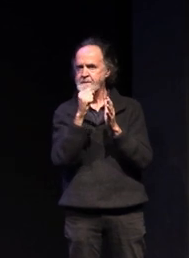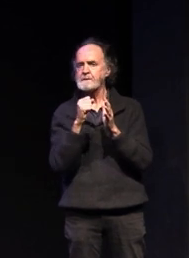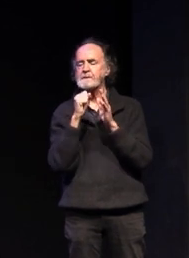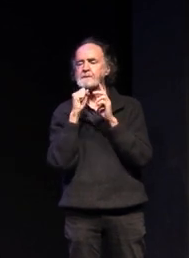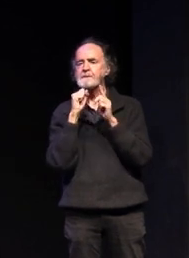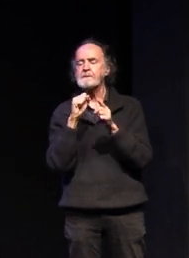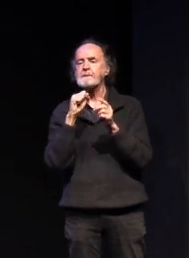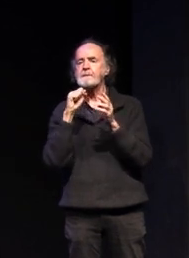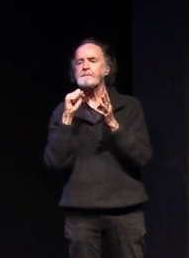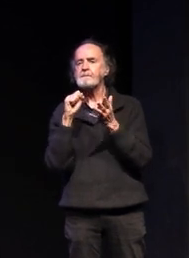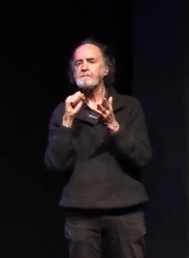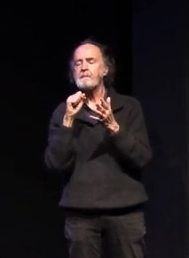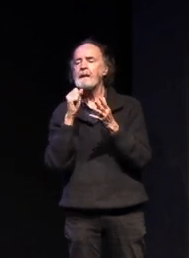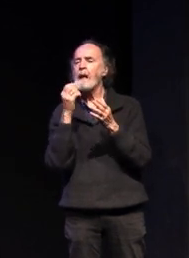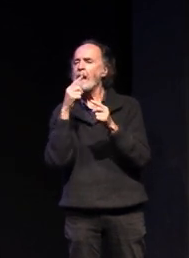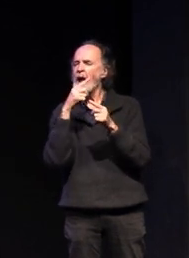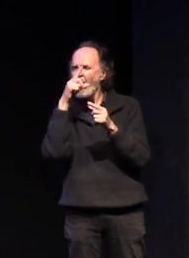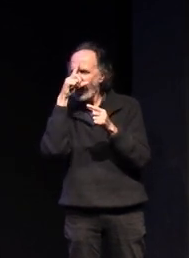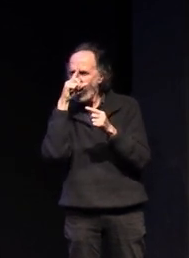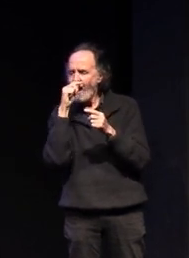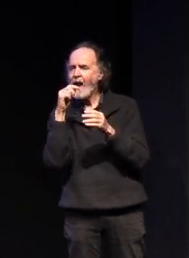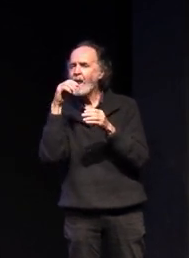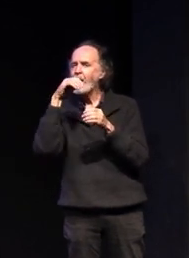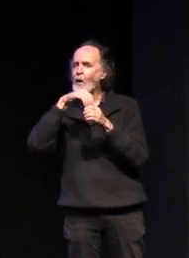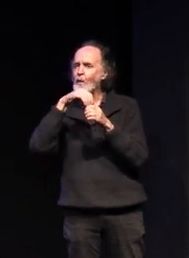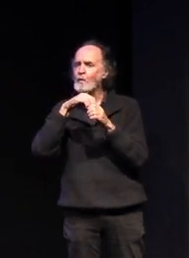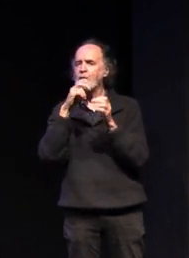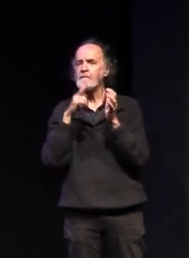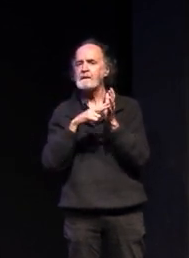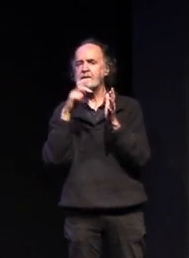can also include some of the vce subjects as well